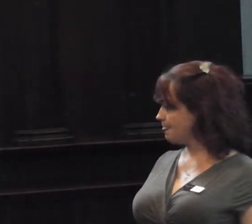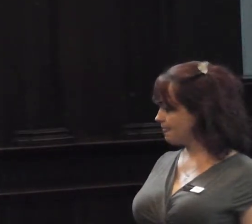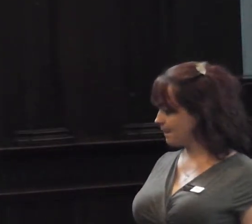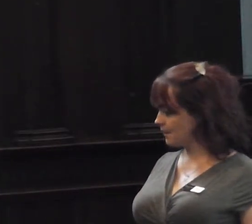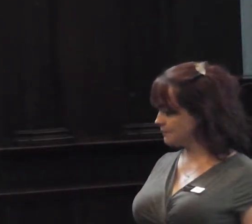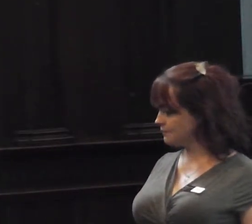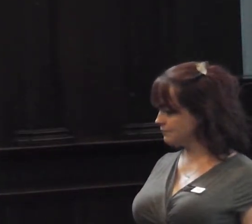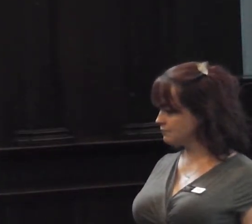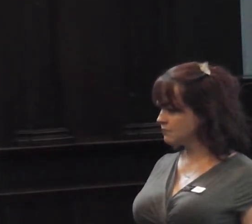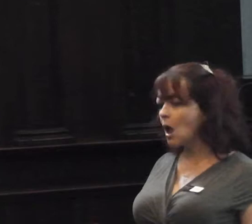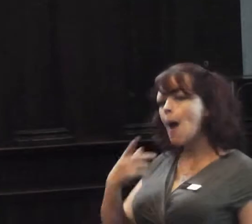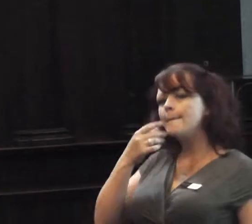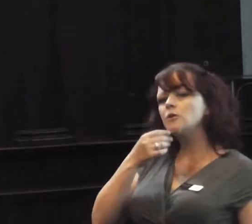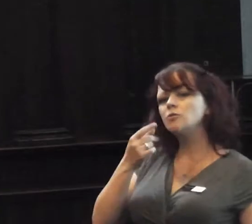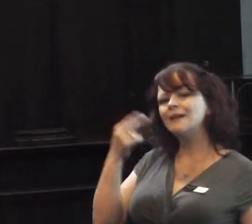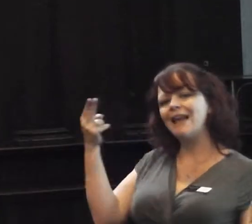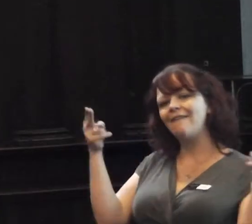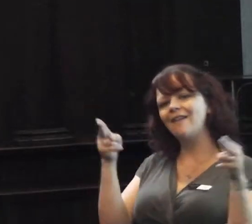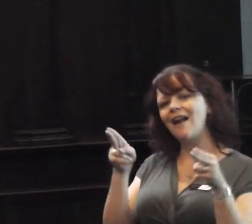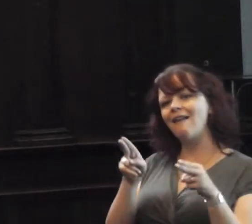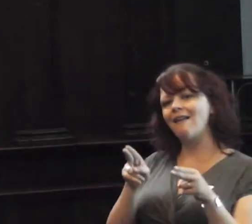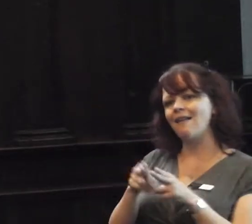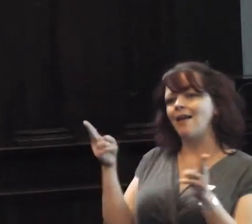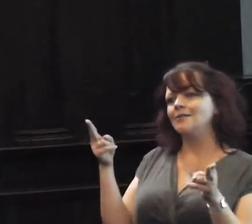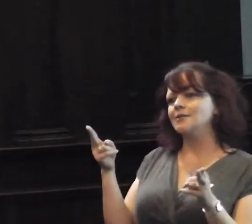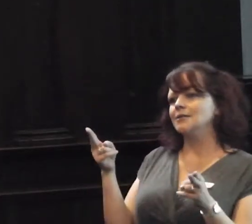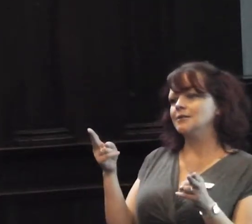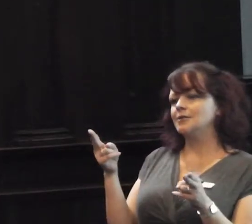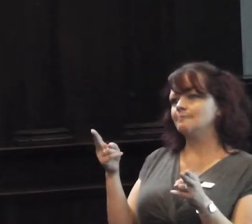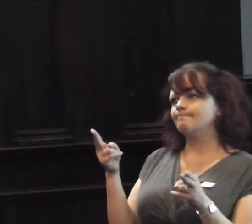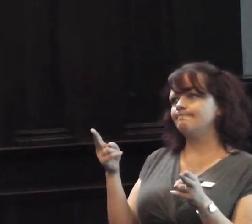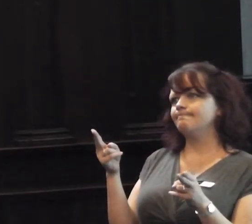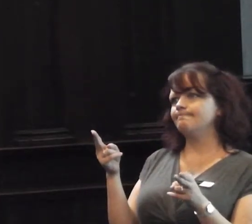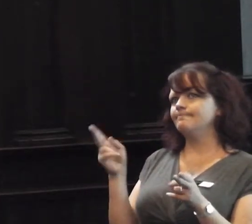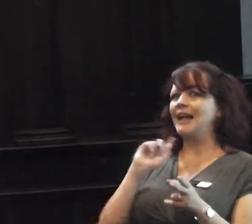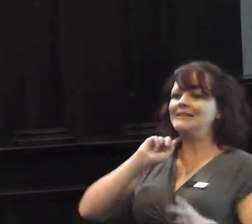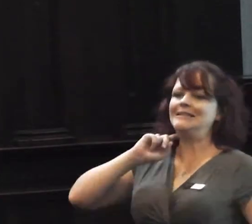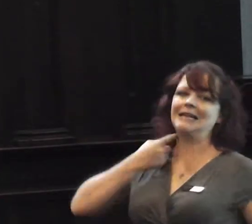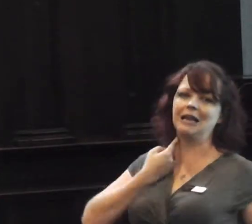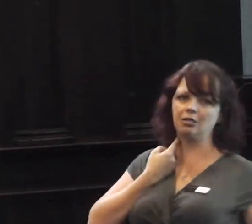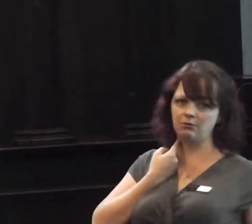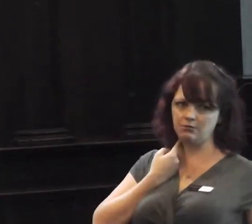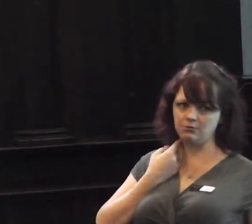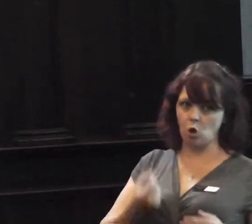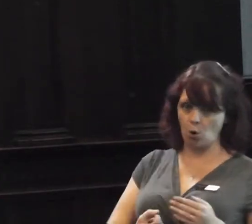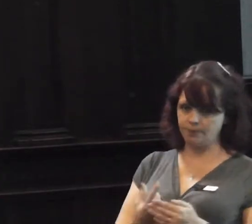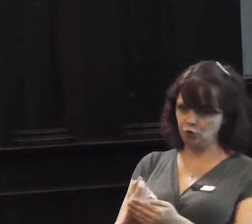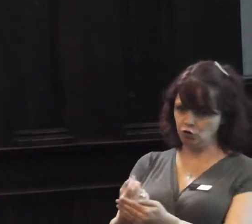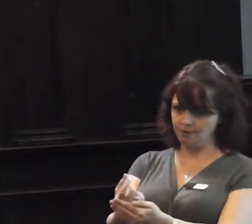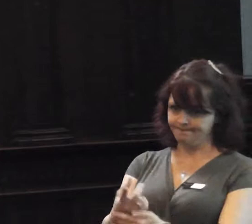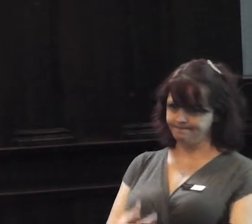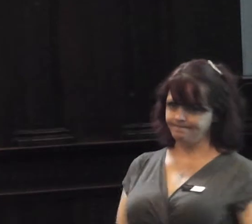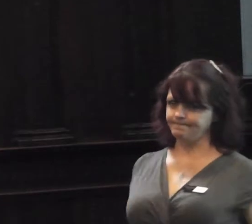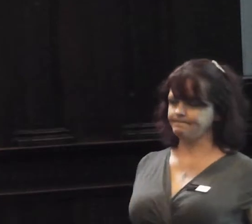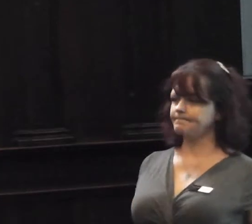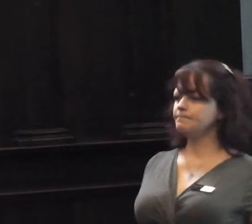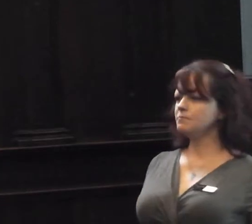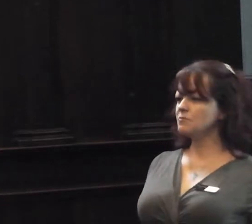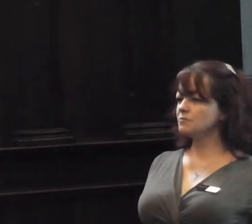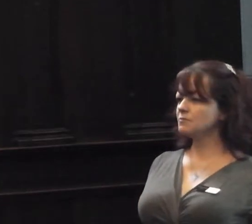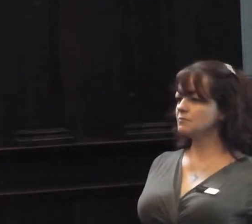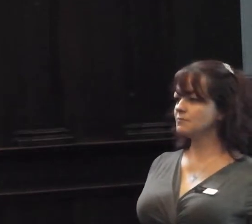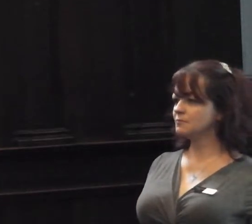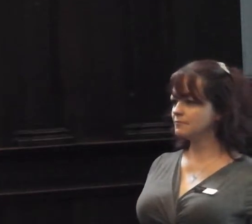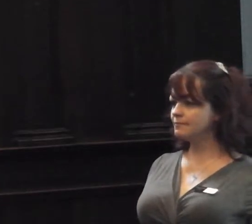lethal options, call them less lethal, taser, or, or, but they're called less lethal, we